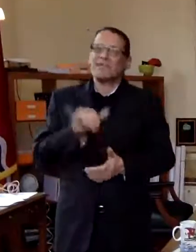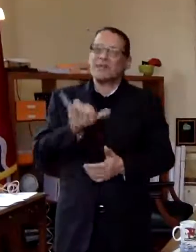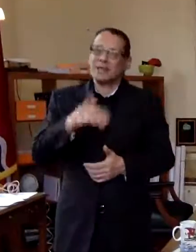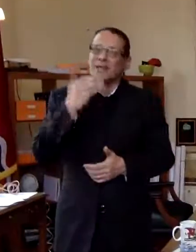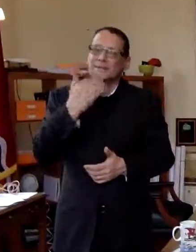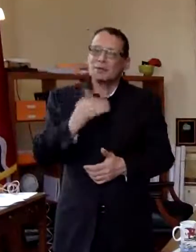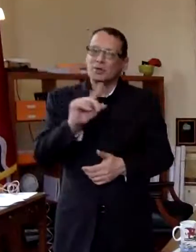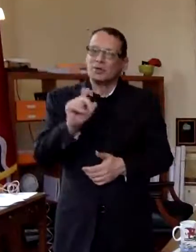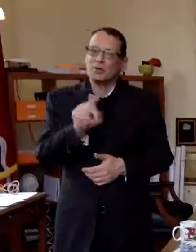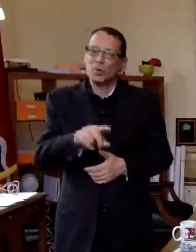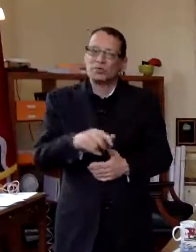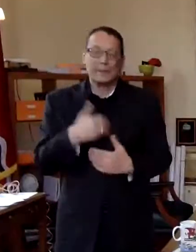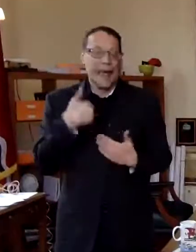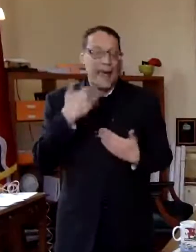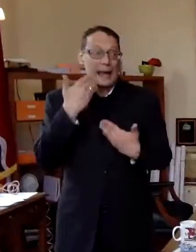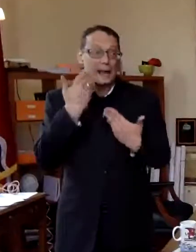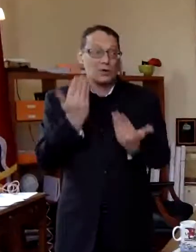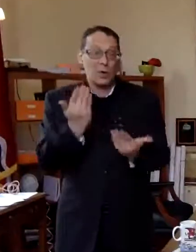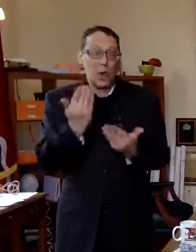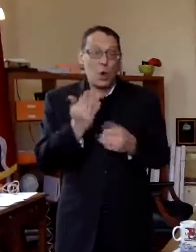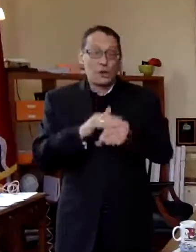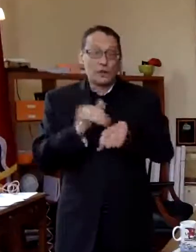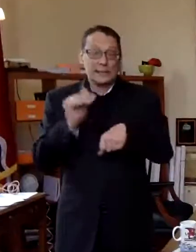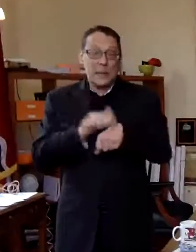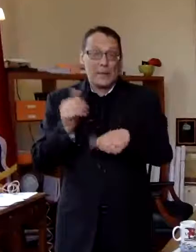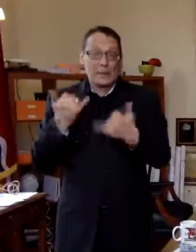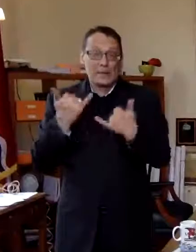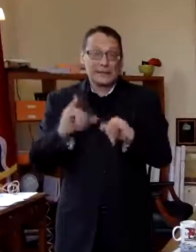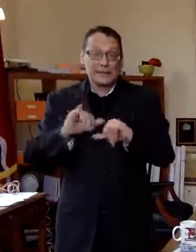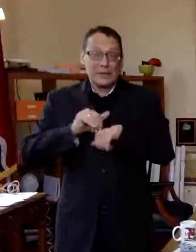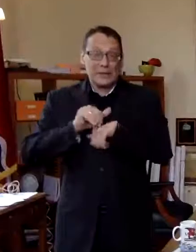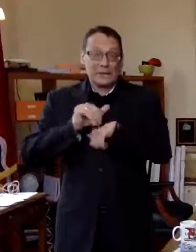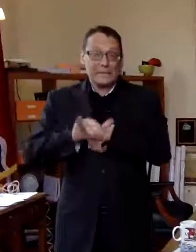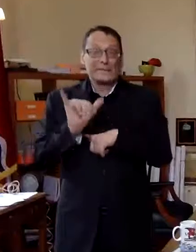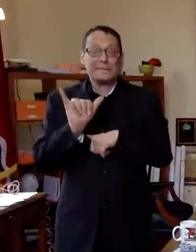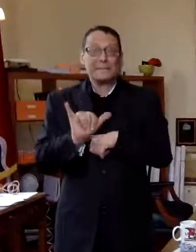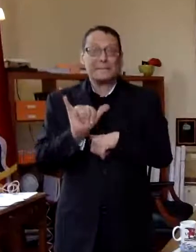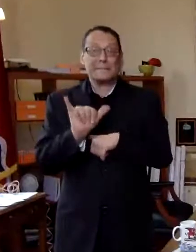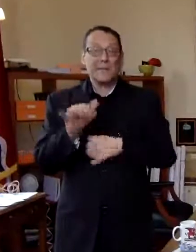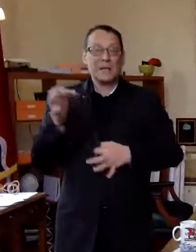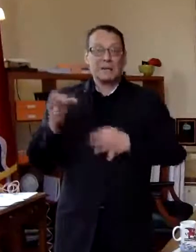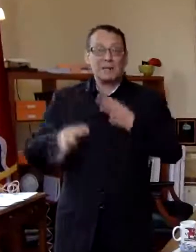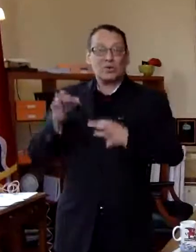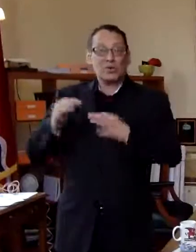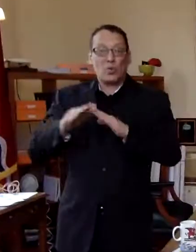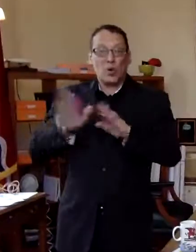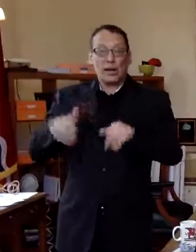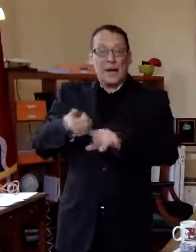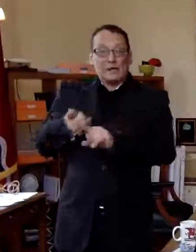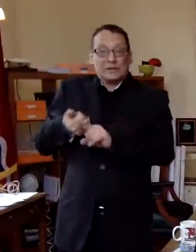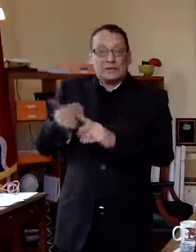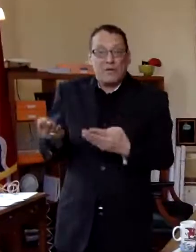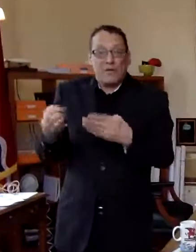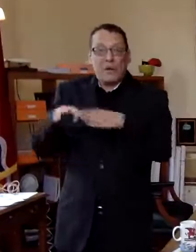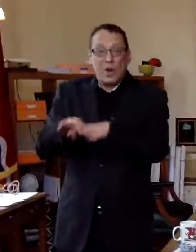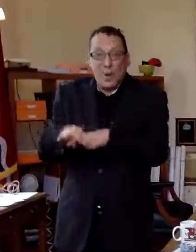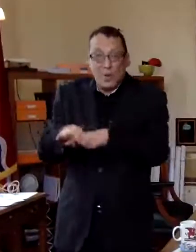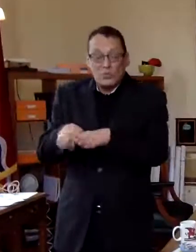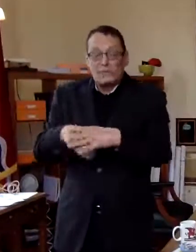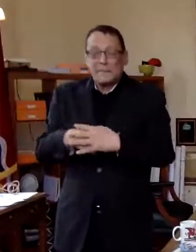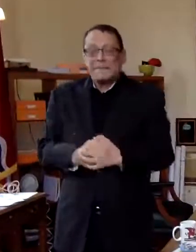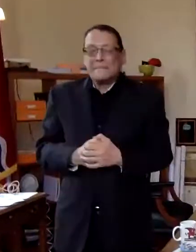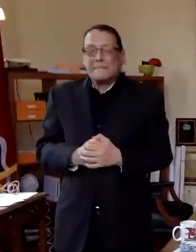i didn't know that juror summonses were still going out because the courthouse is closed i would